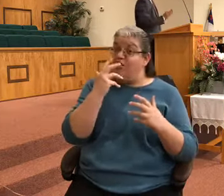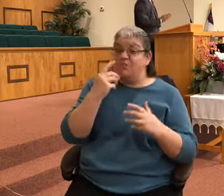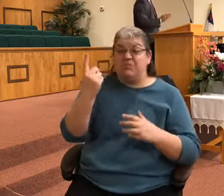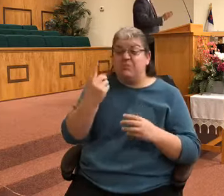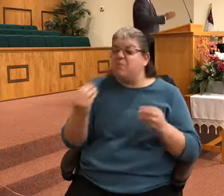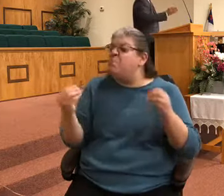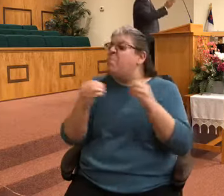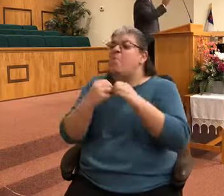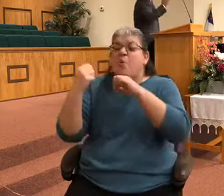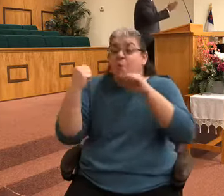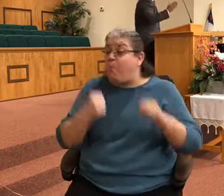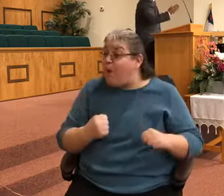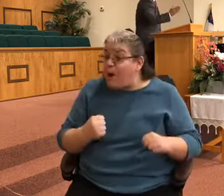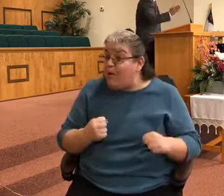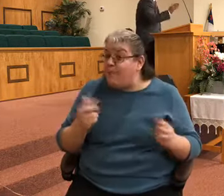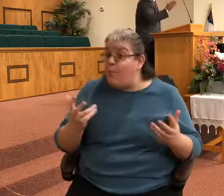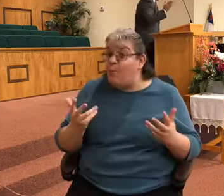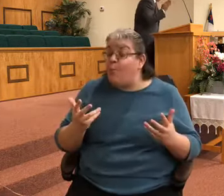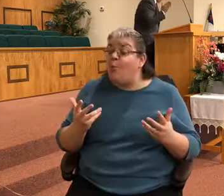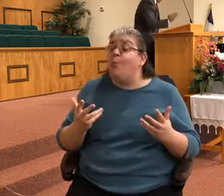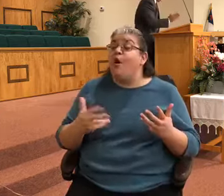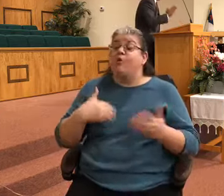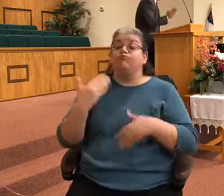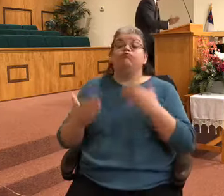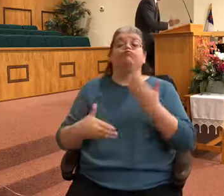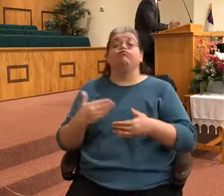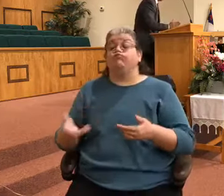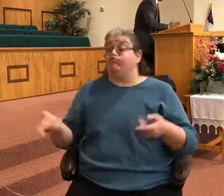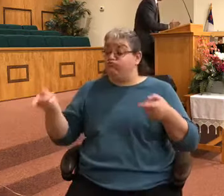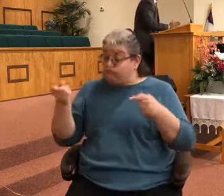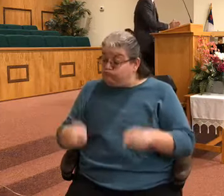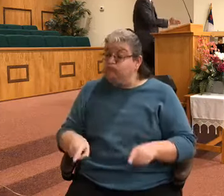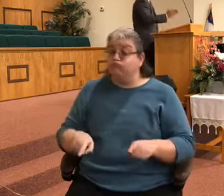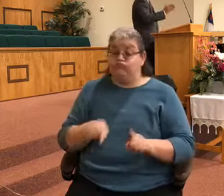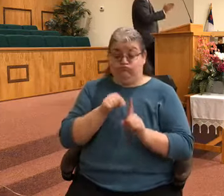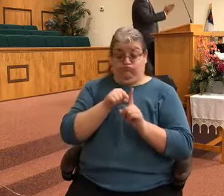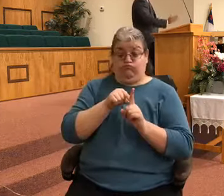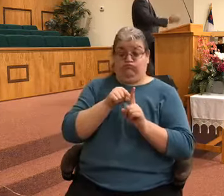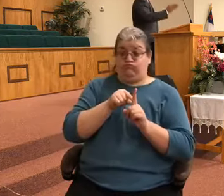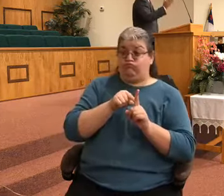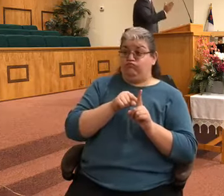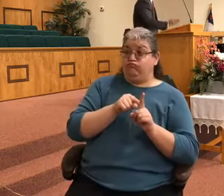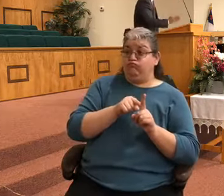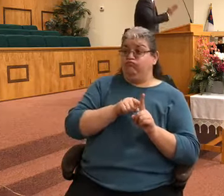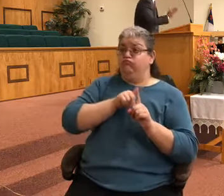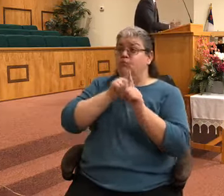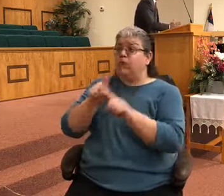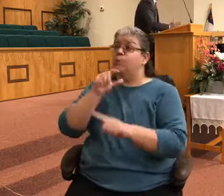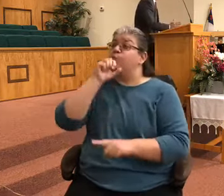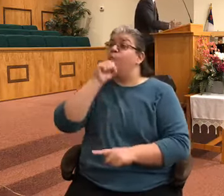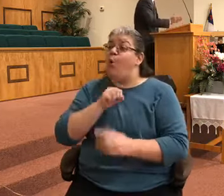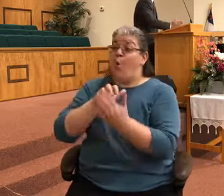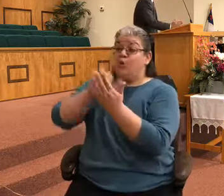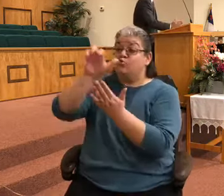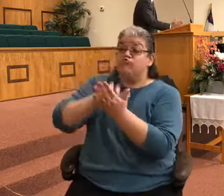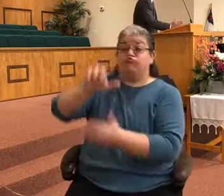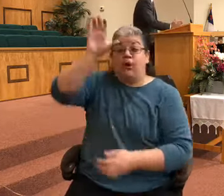that. The day came when that arrow of the Lord's deliverance would go to an old, rugged cross on Calvary,